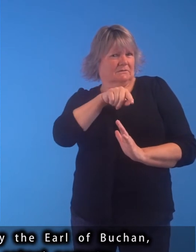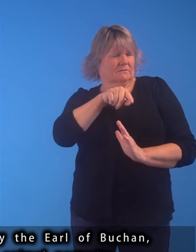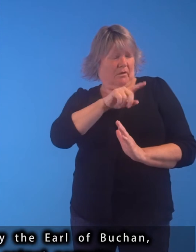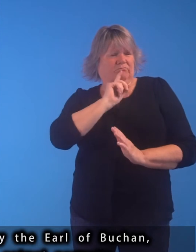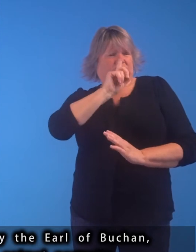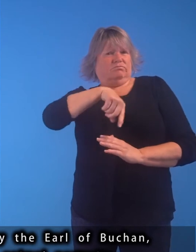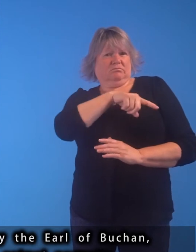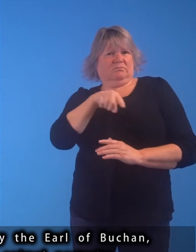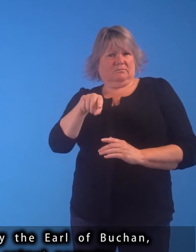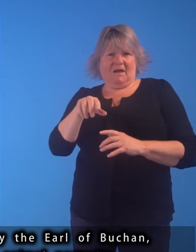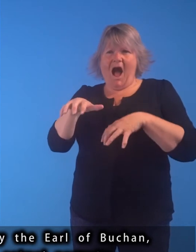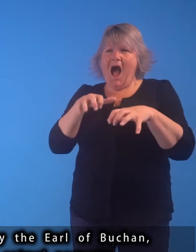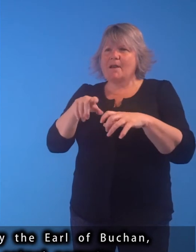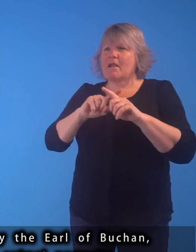commissioned him to paint animal portraits.